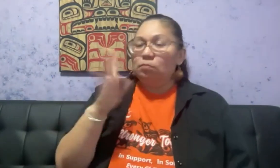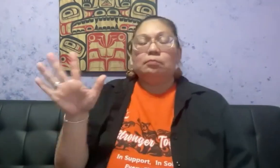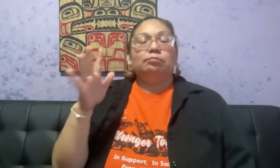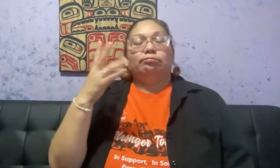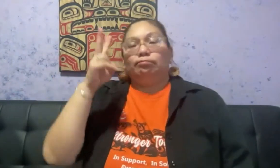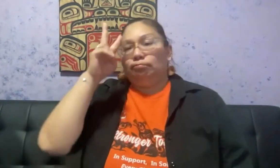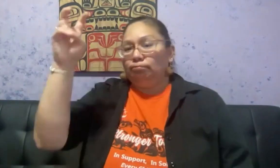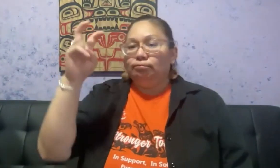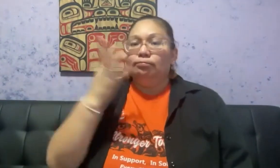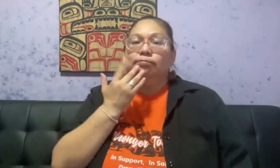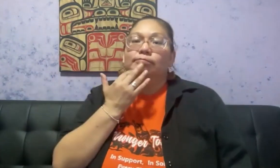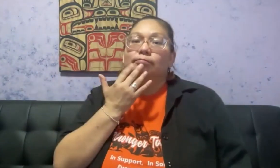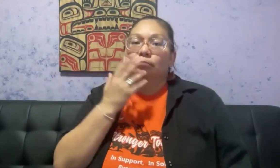Orange is Phyllis' favorite color.